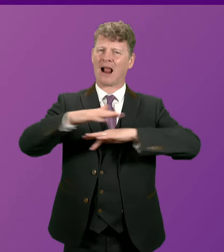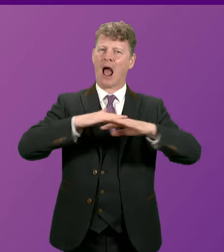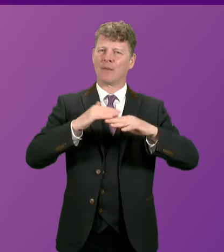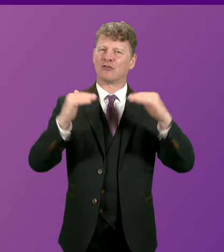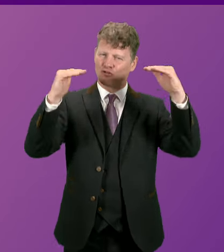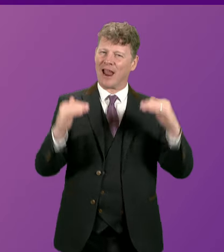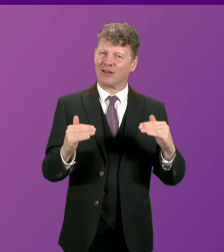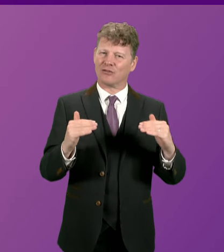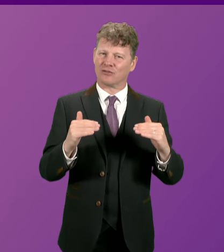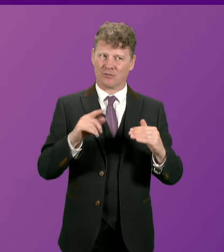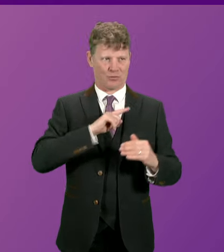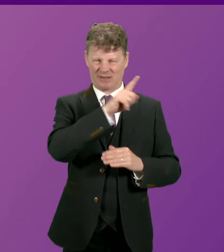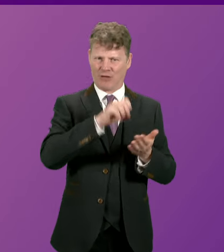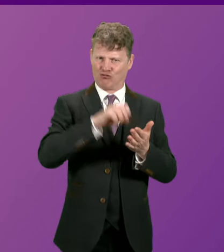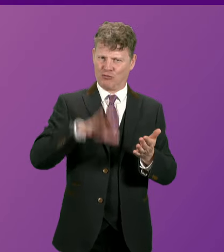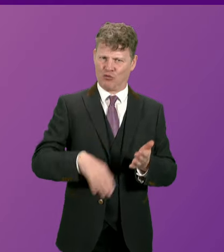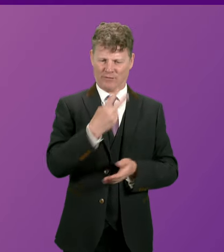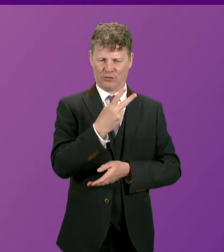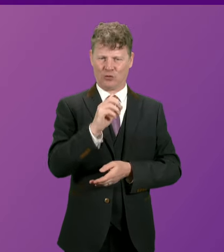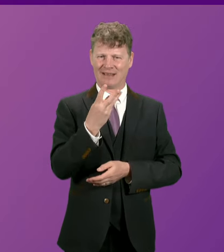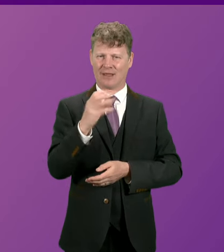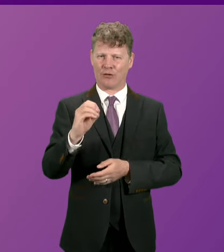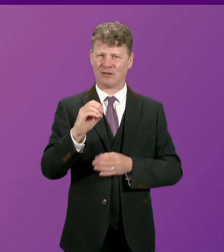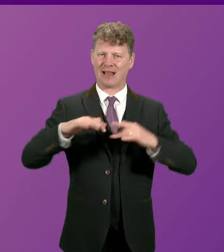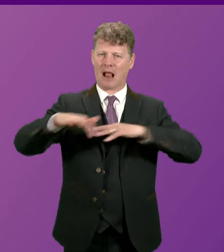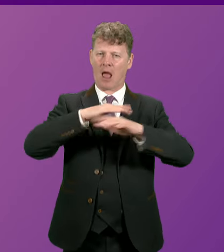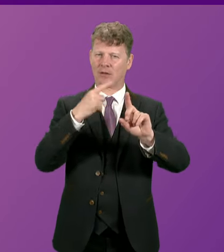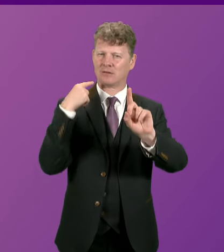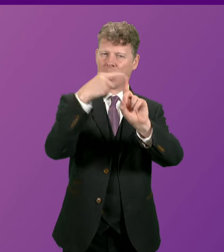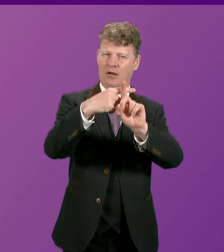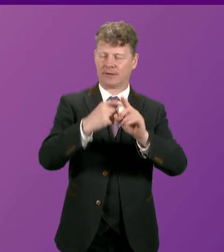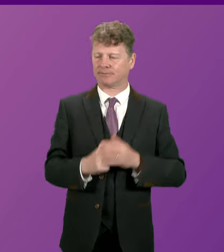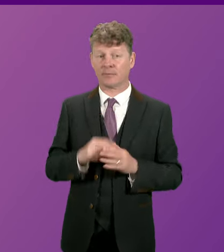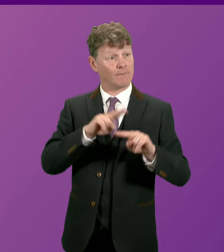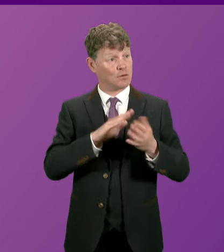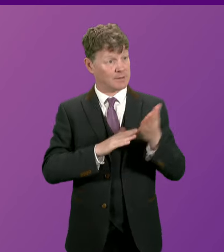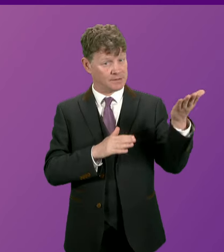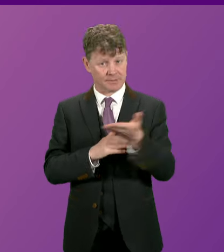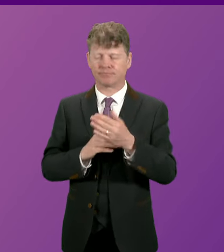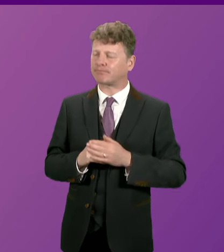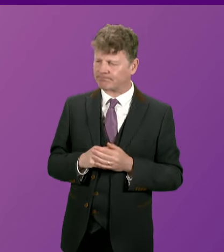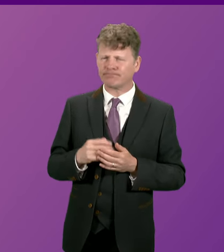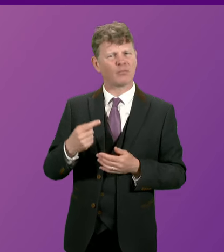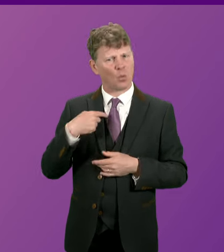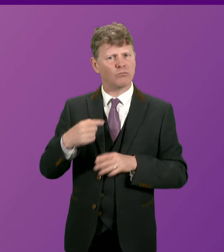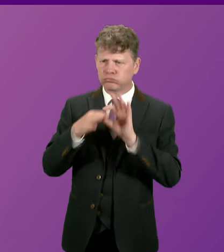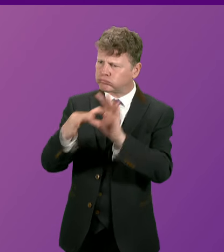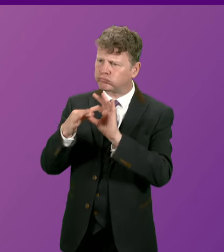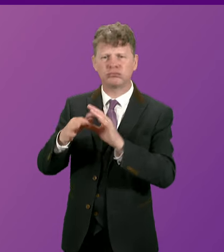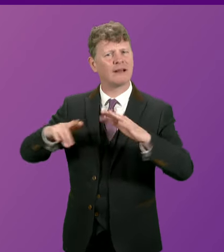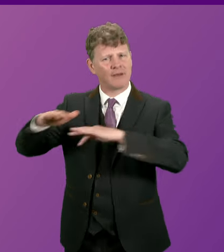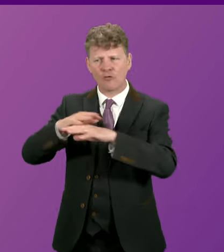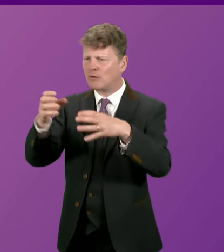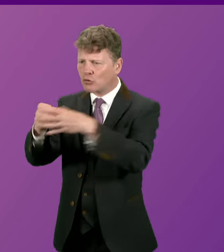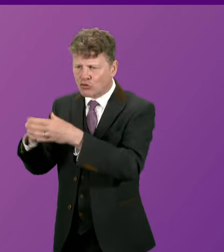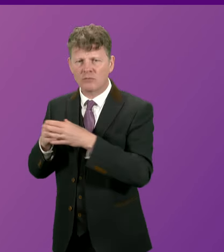the 2030 climate target first minister the government regularly engages with environmental groups and communities on